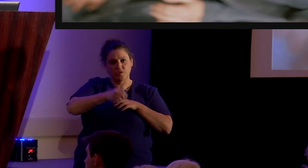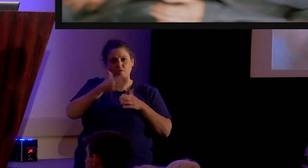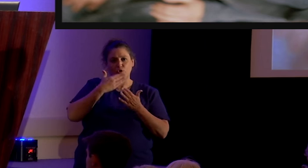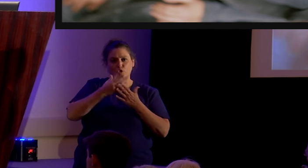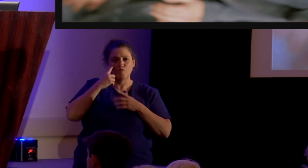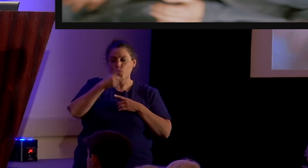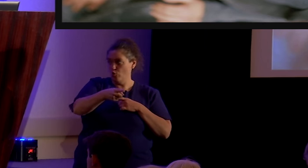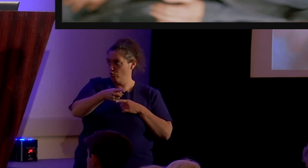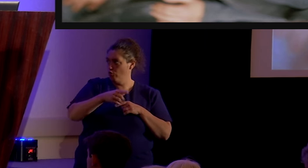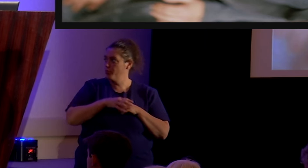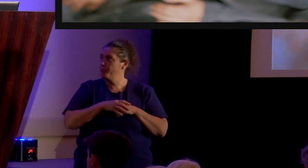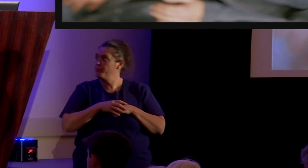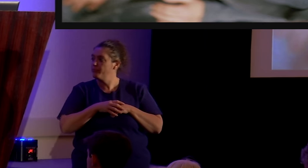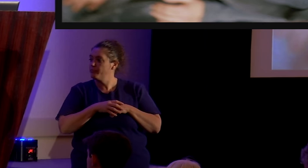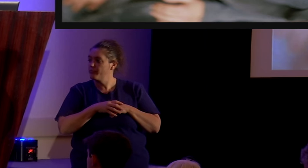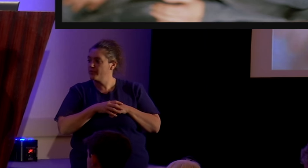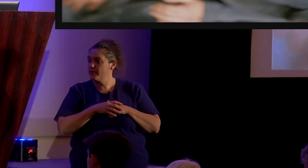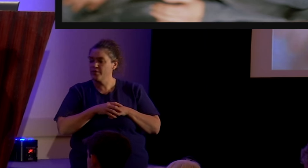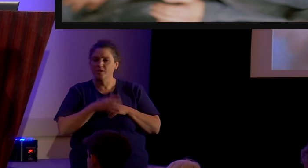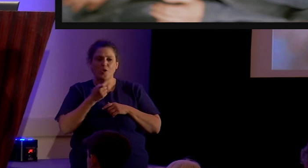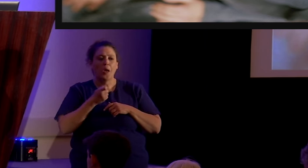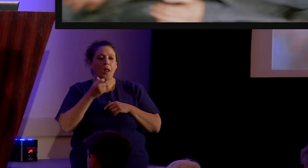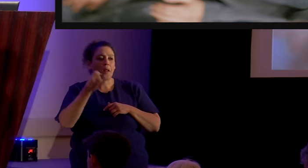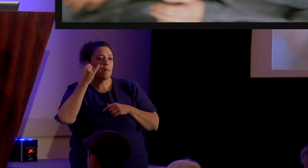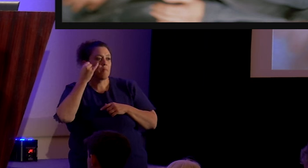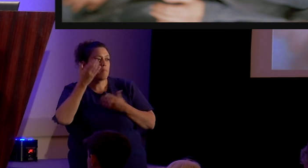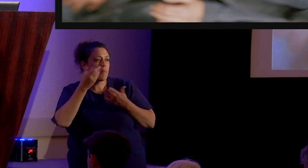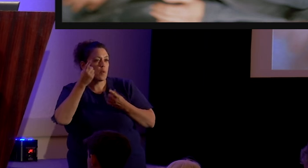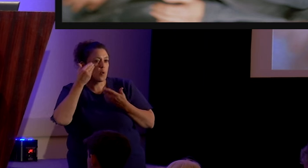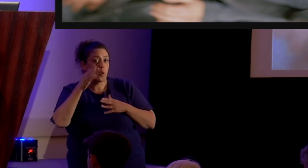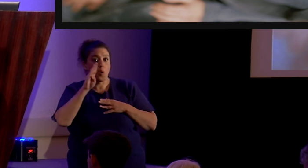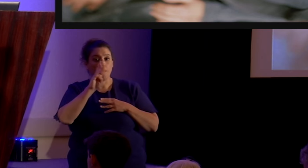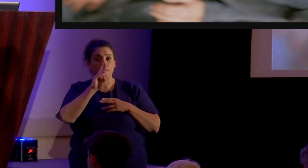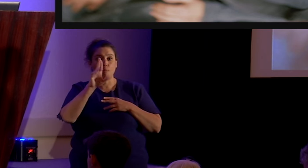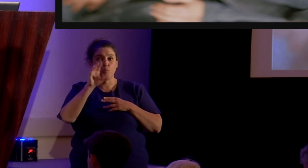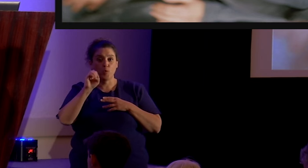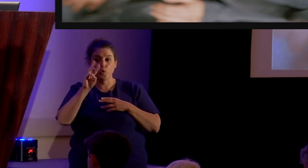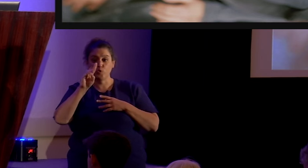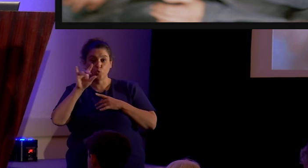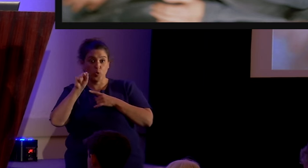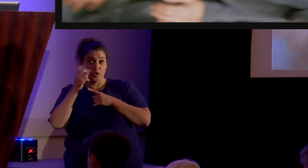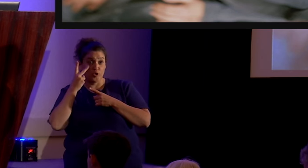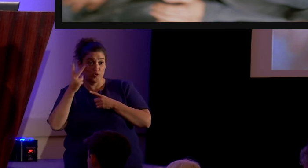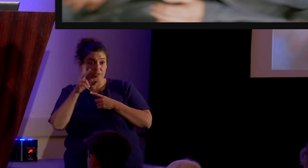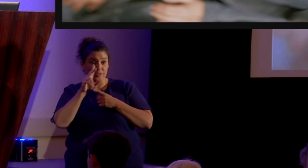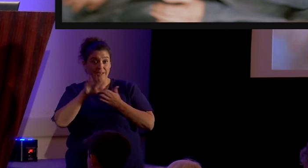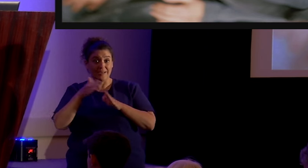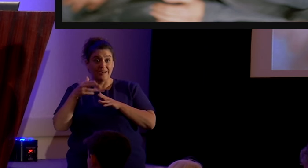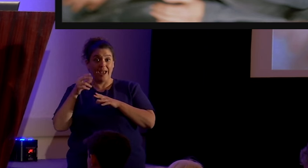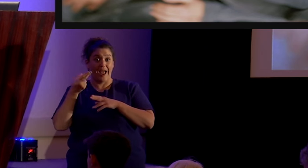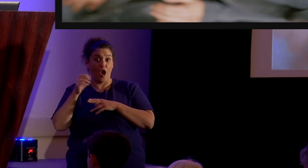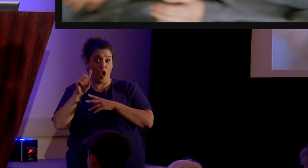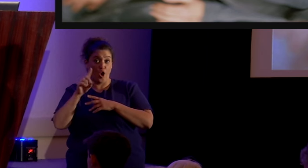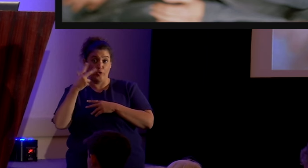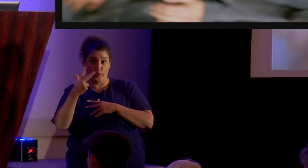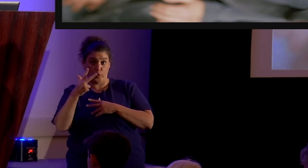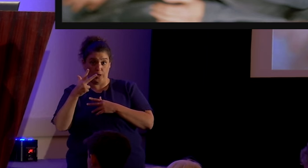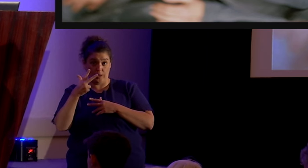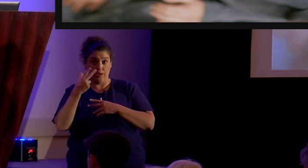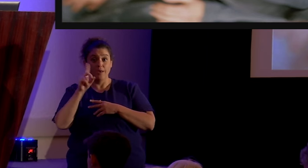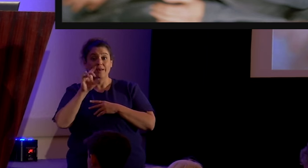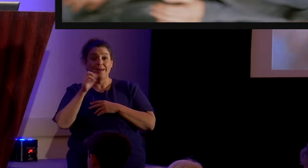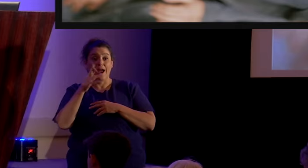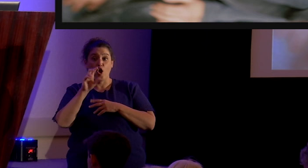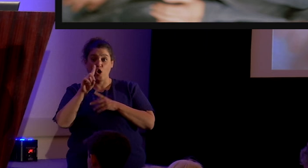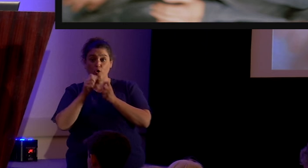for her weird bit of trivia if you've ever seen the bruce willis flick die hard three die hard with a vengeance and you